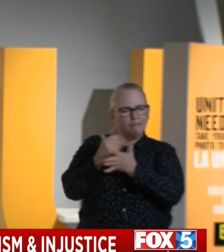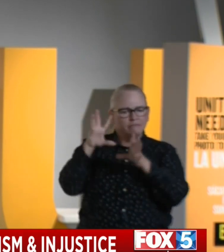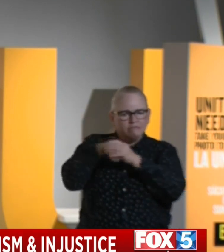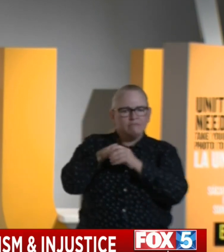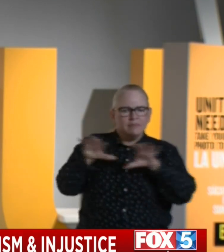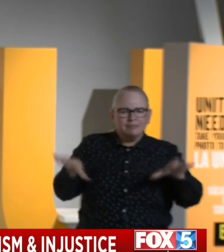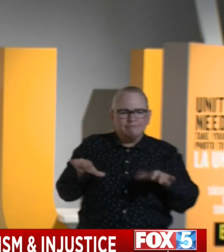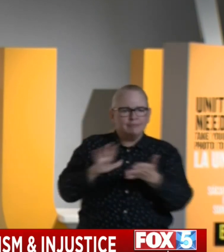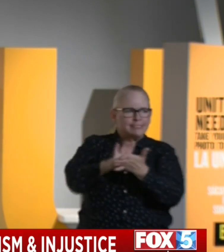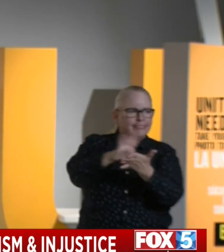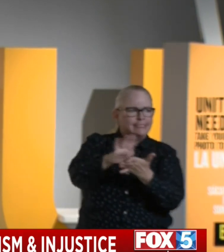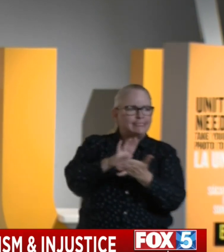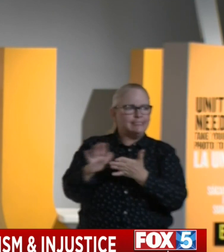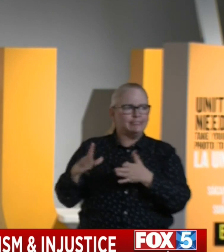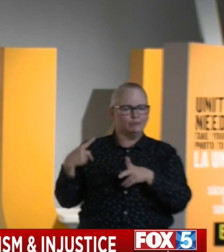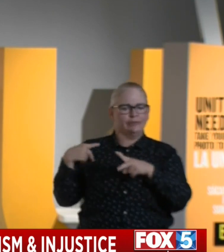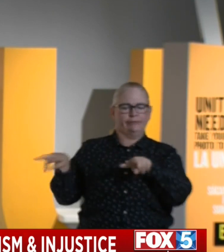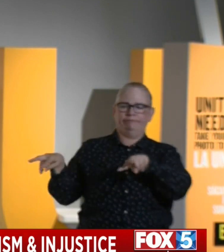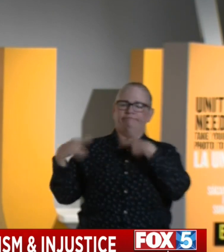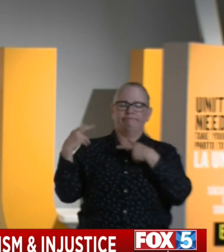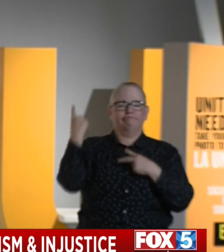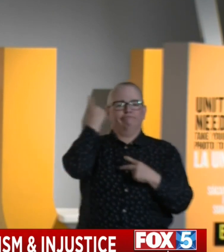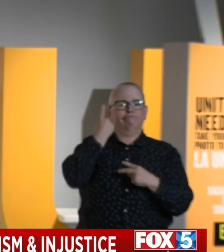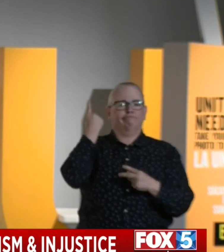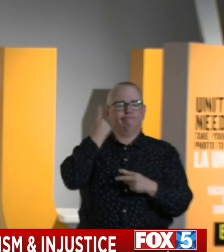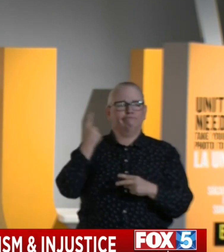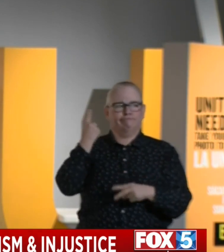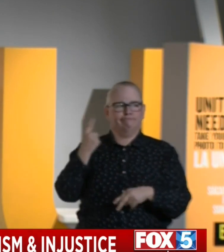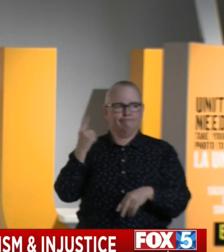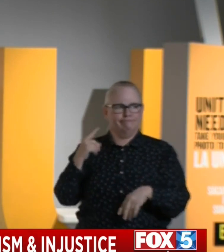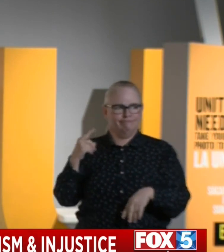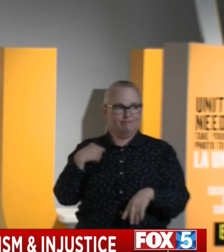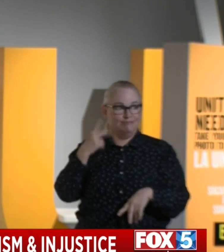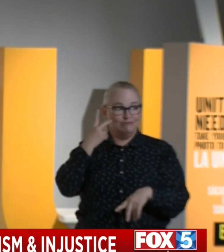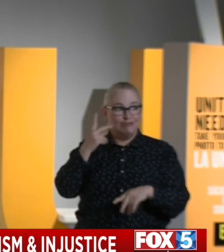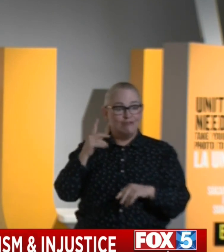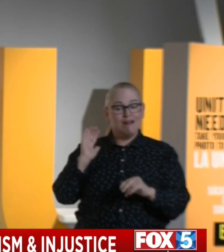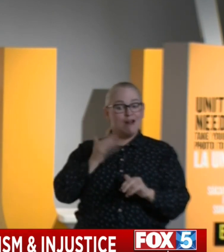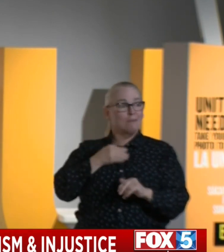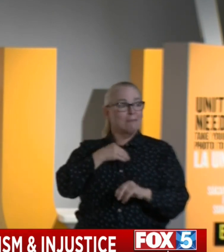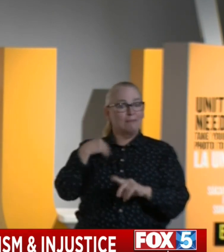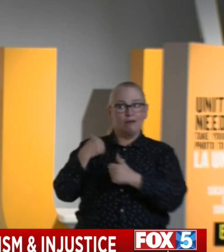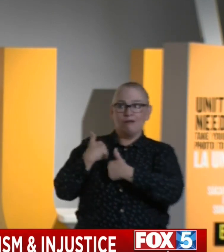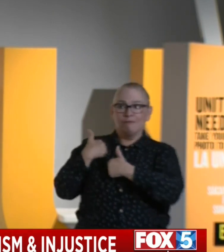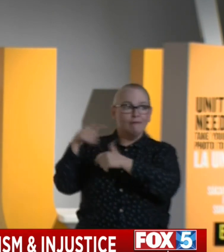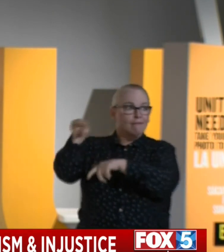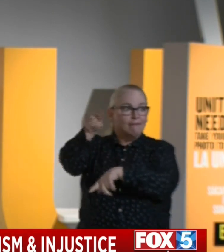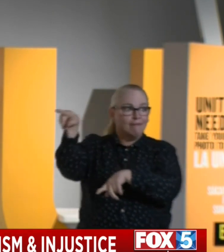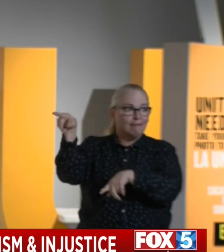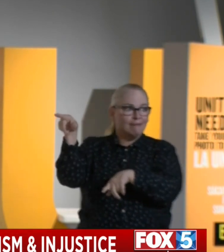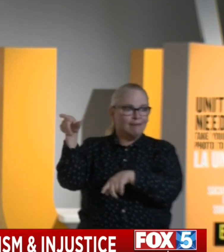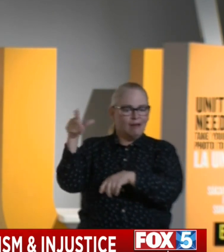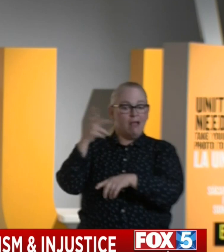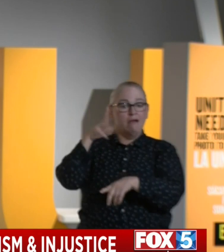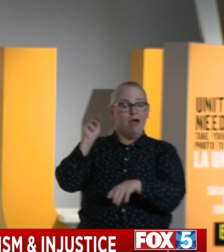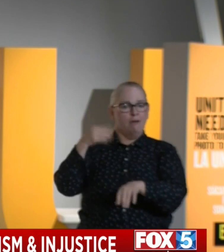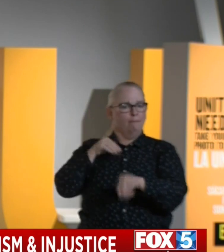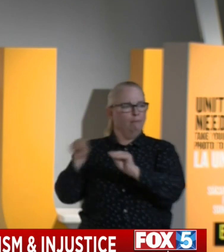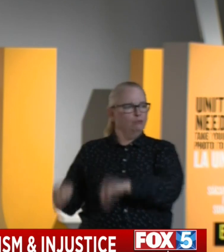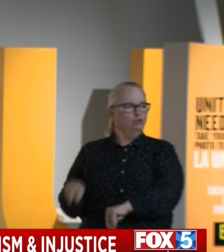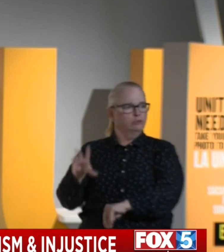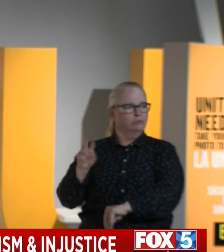our heads to the right and randomly we saw a member of our National Guard put down his weapon unbeknownst